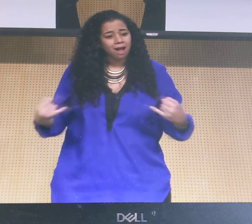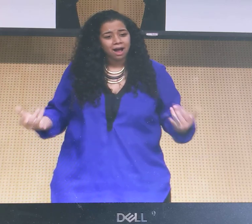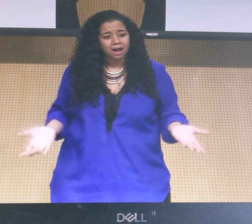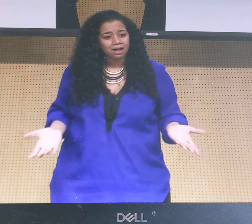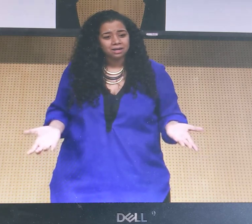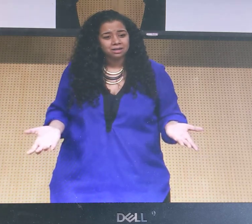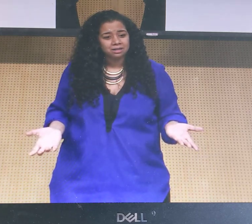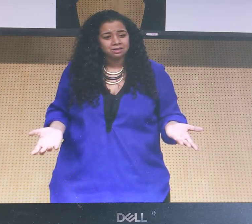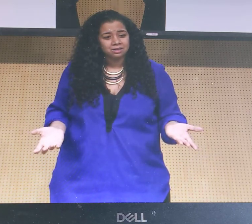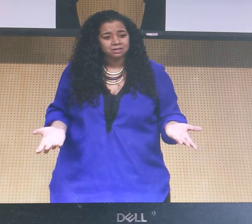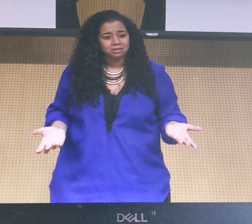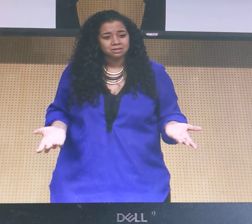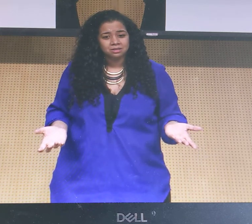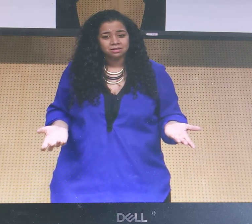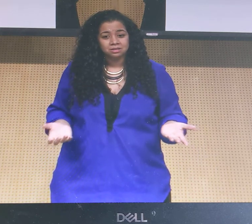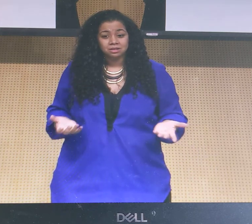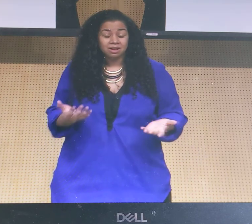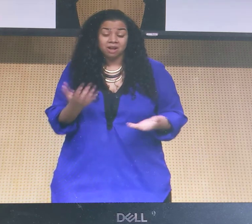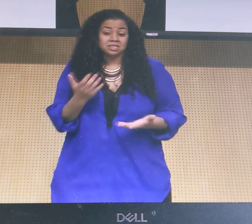See, we don't all have the same timeline, though.